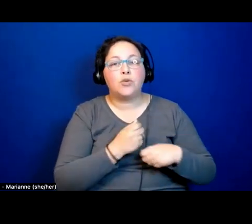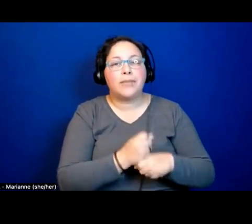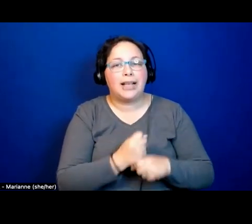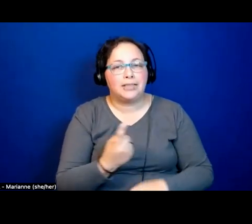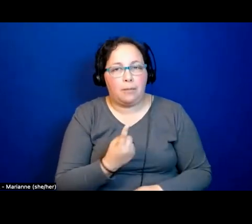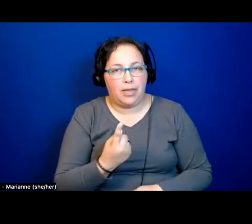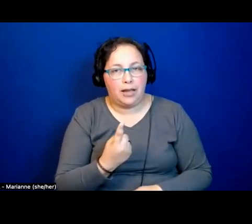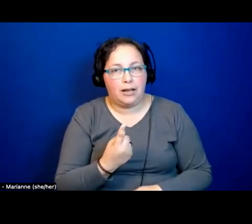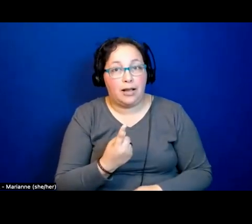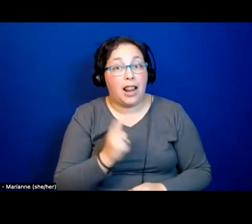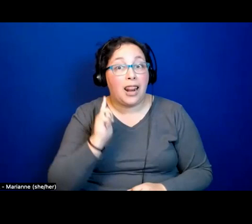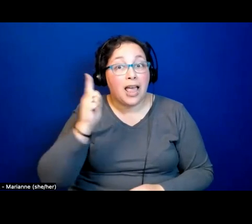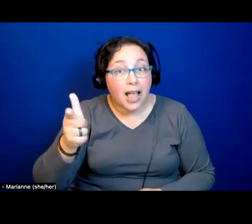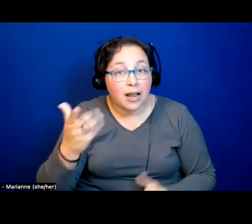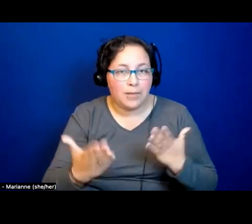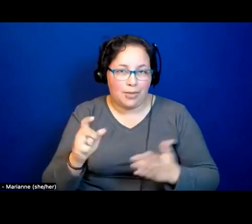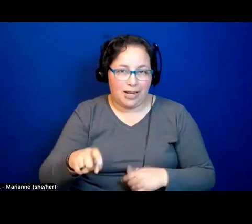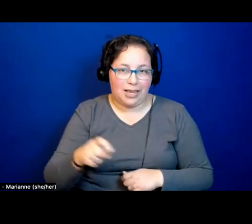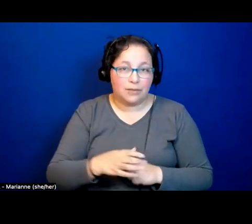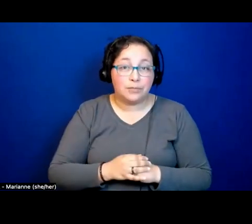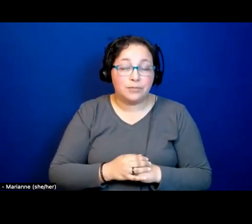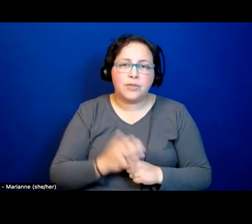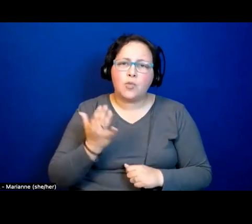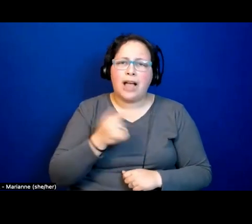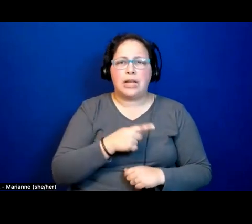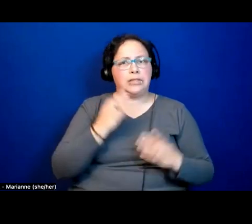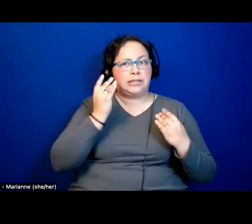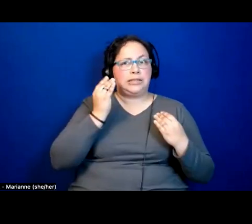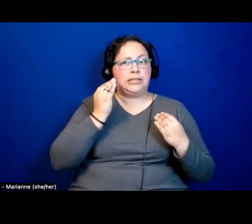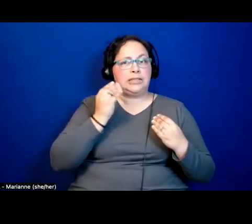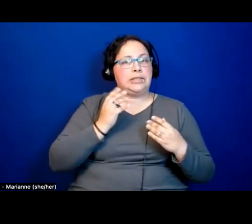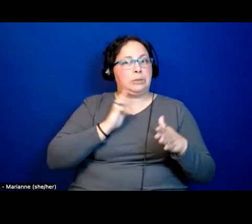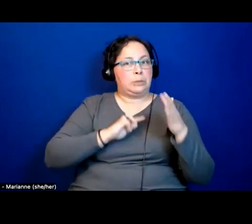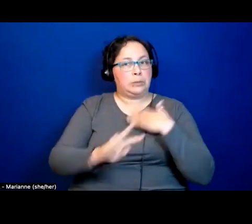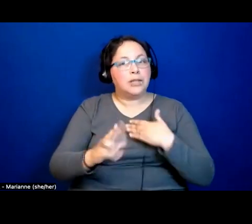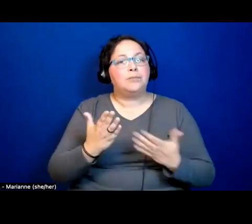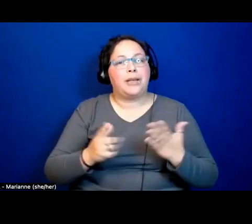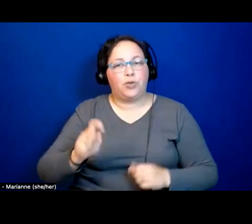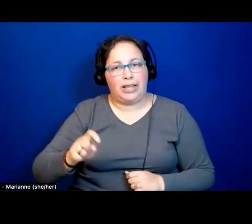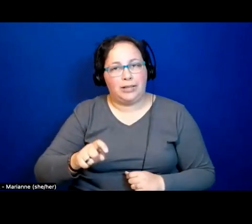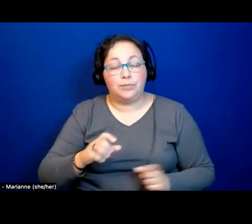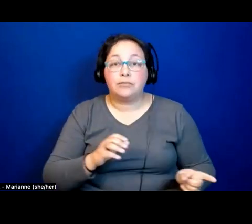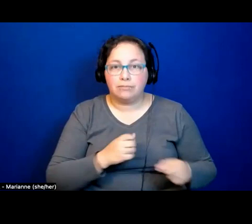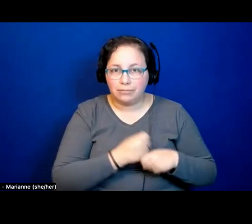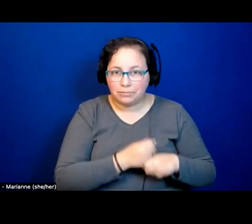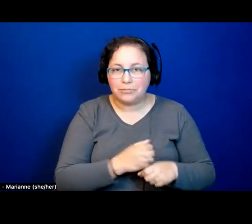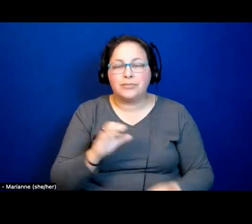need so that we might think of that as an anticipatory reparative good. Two other examples, different